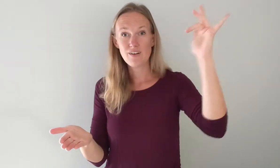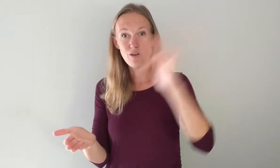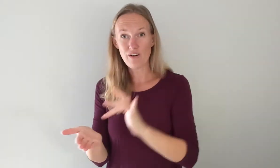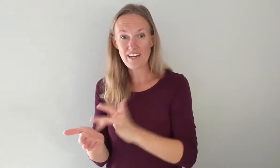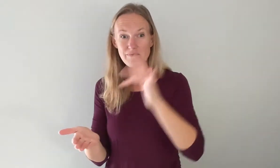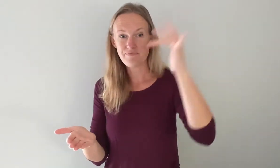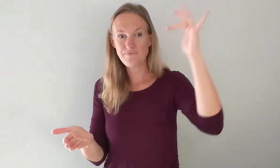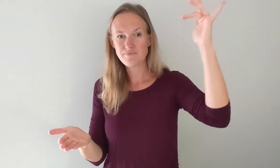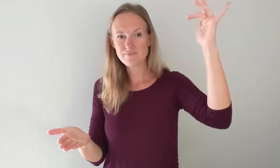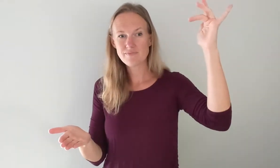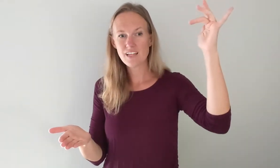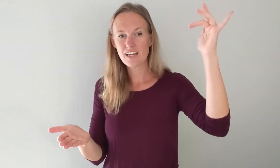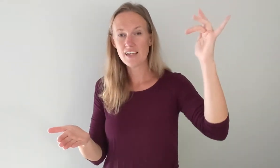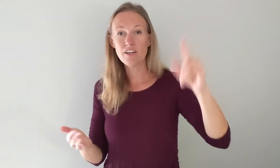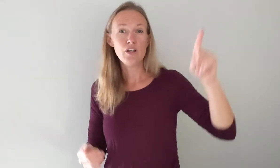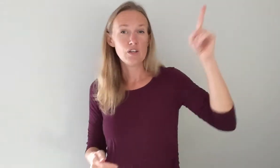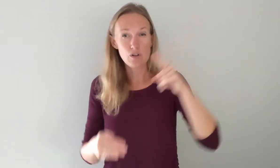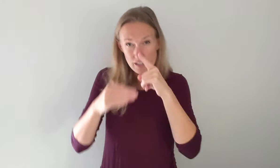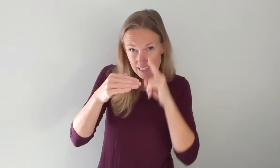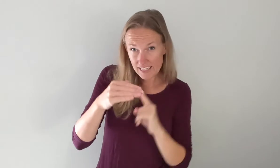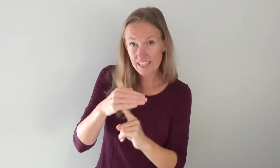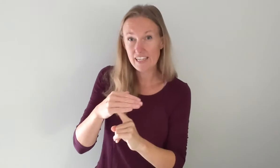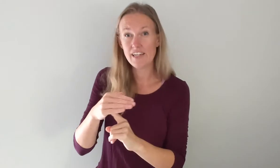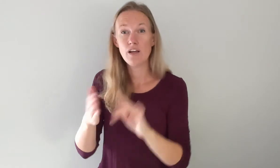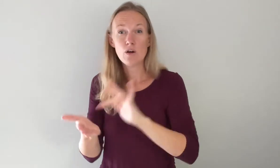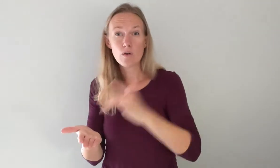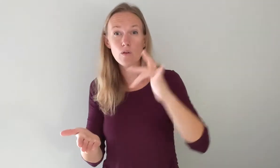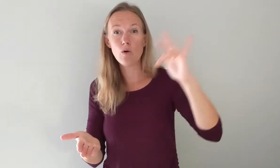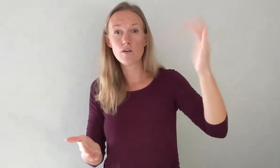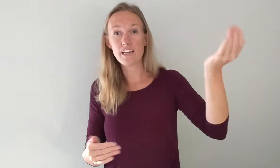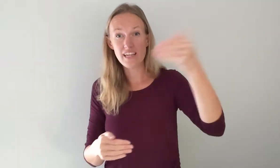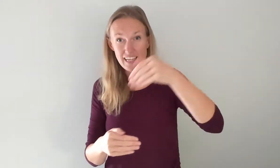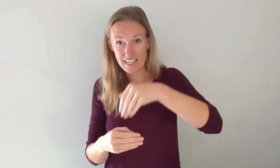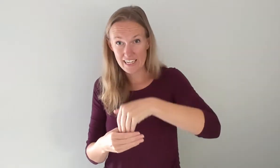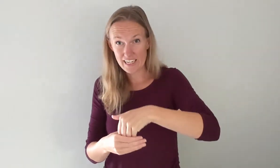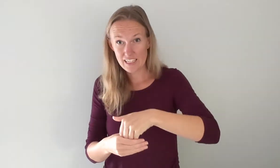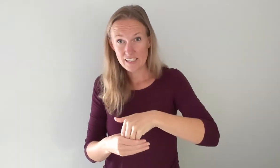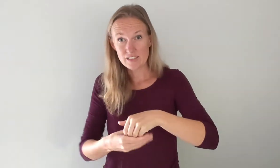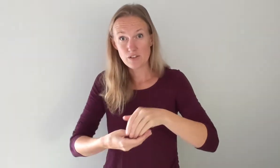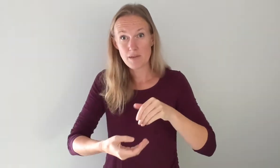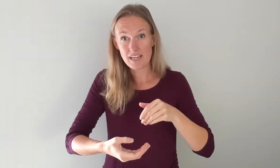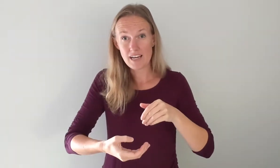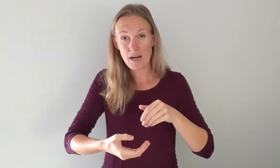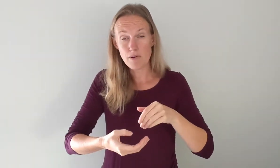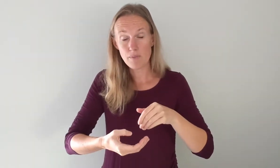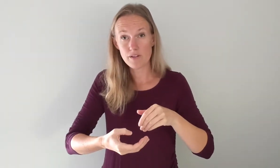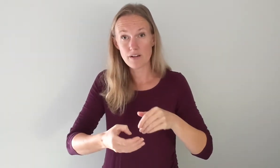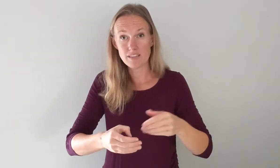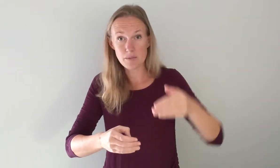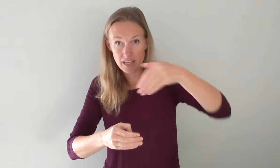Glory. Okay your hidden glory in. So you make a cup with your non-dominant